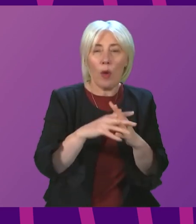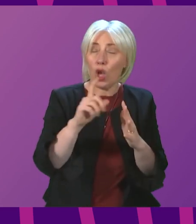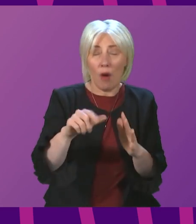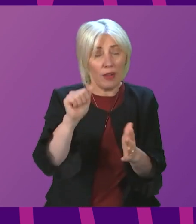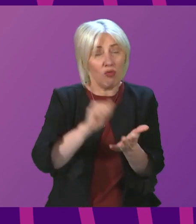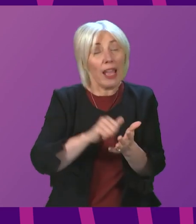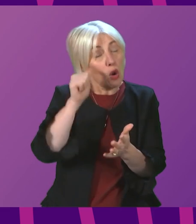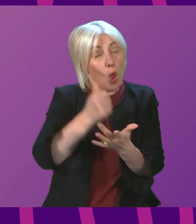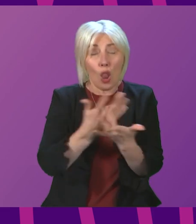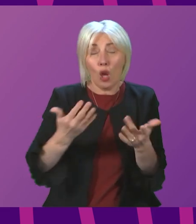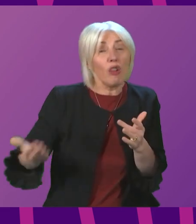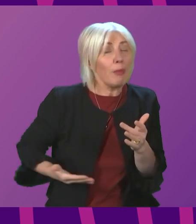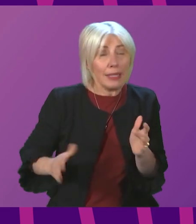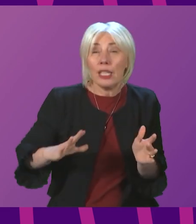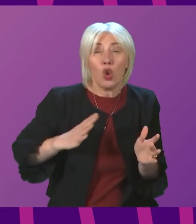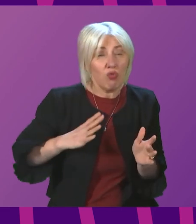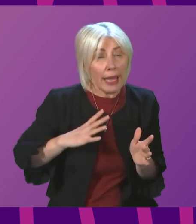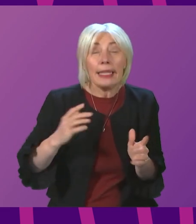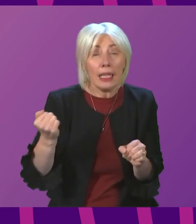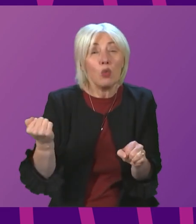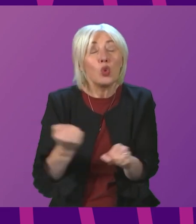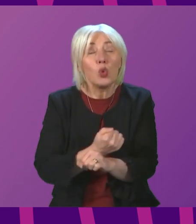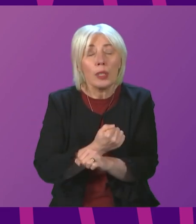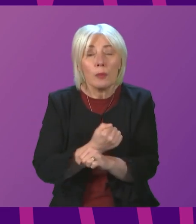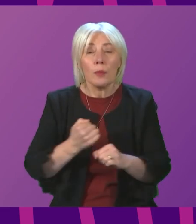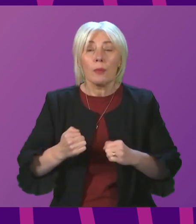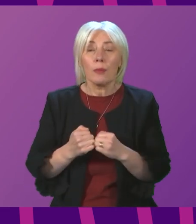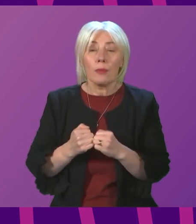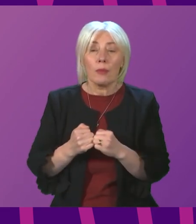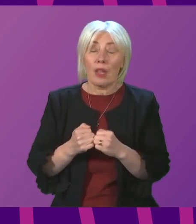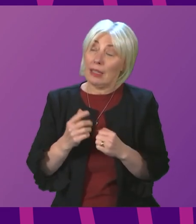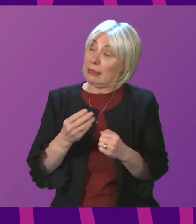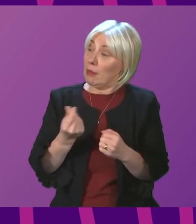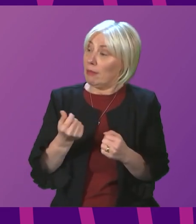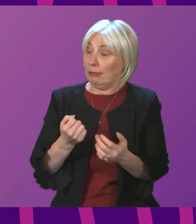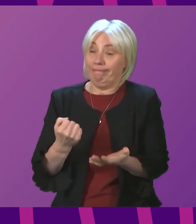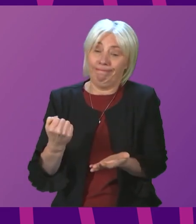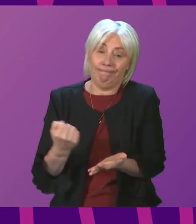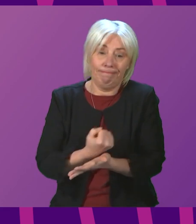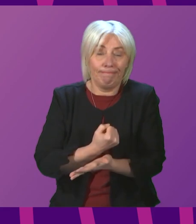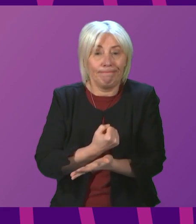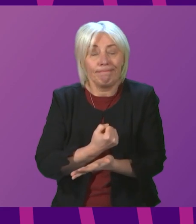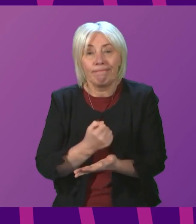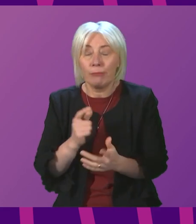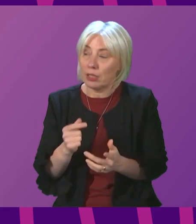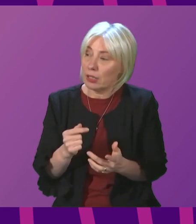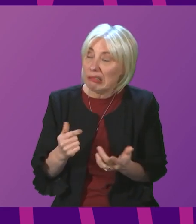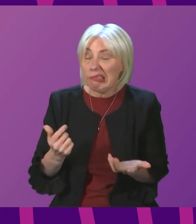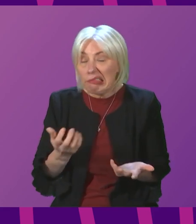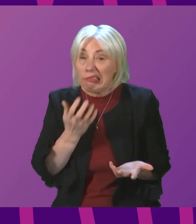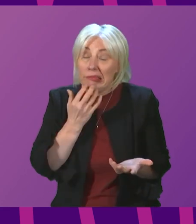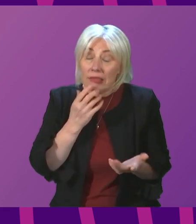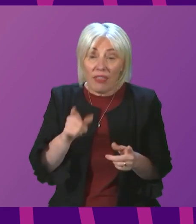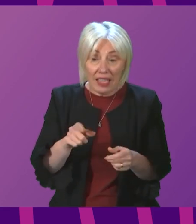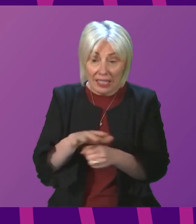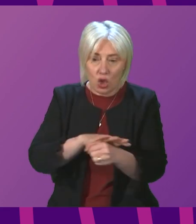I know many businesses already are doing this, are taking the unfortunate and unwelcome experience of the pandemic in the